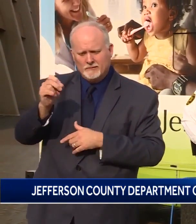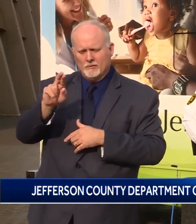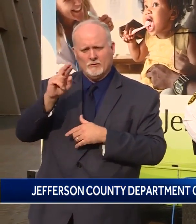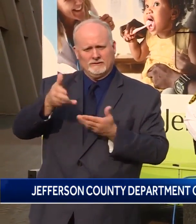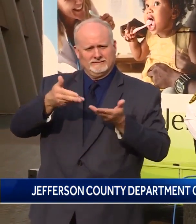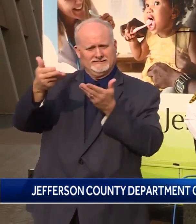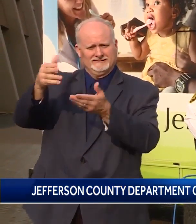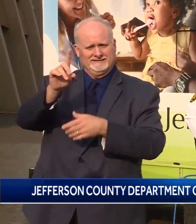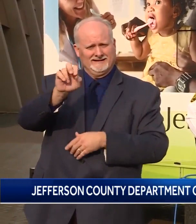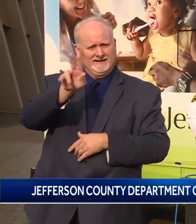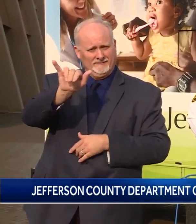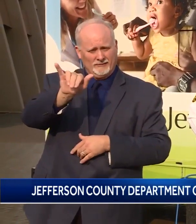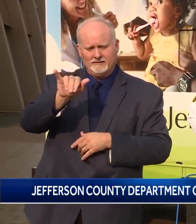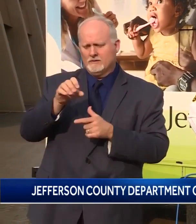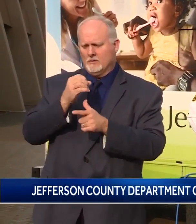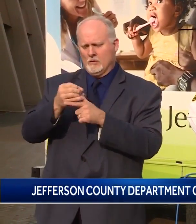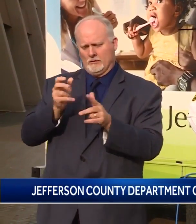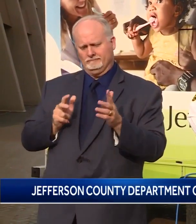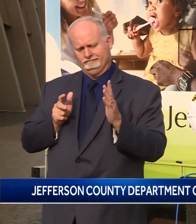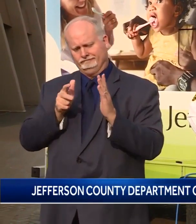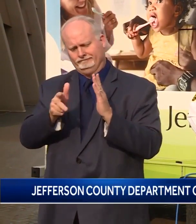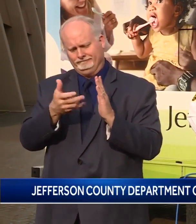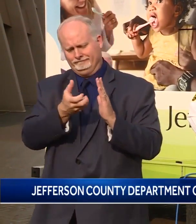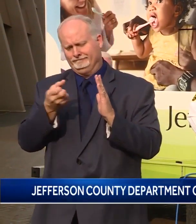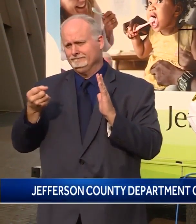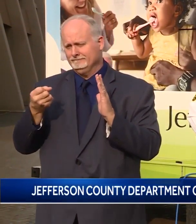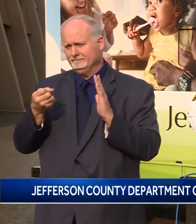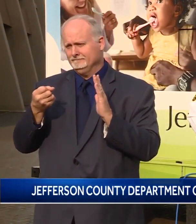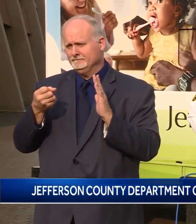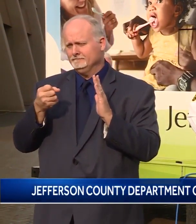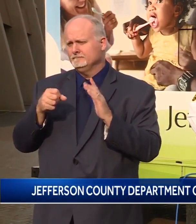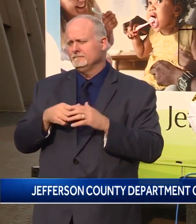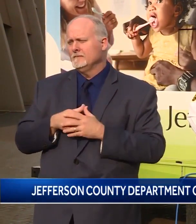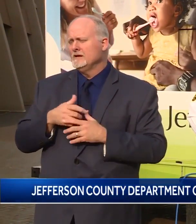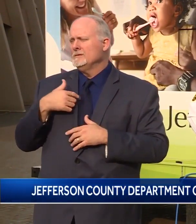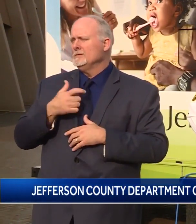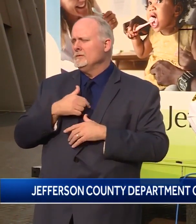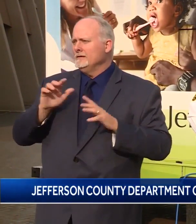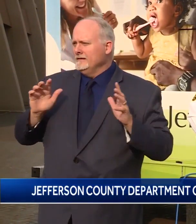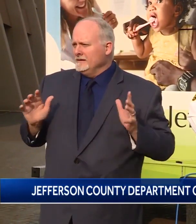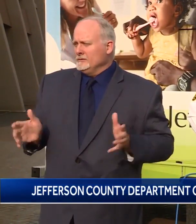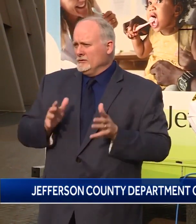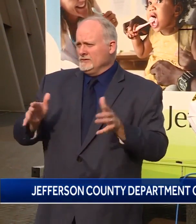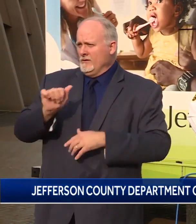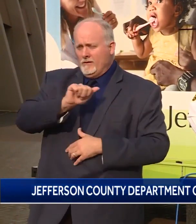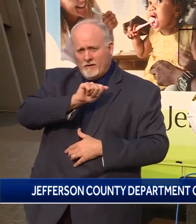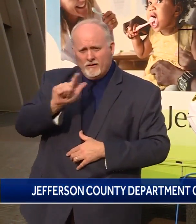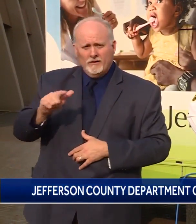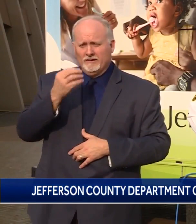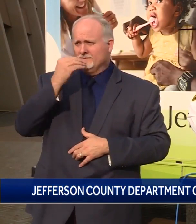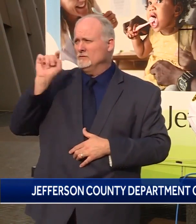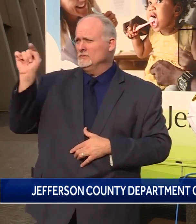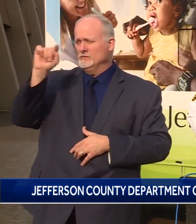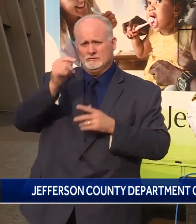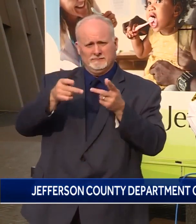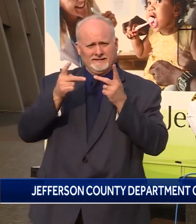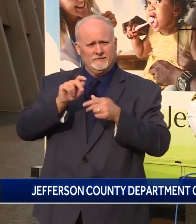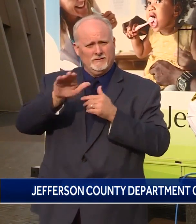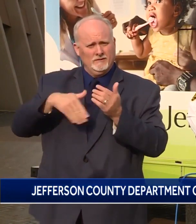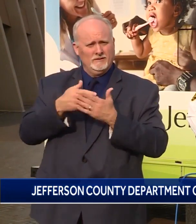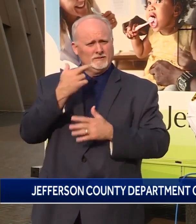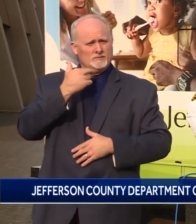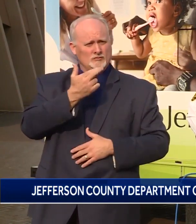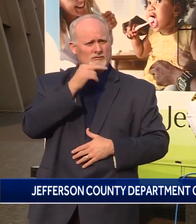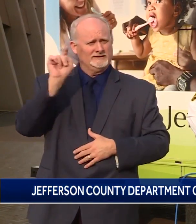or curbside pickup. We are strongly encouraging all food establishments, all restaurants,